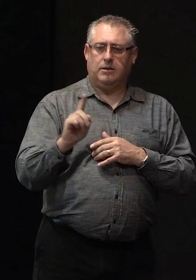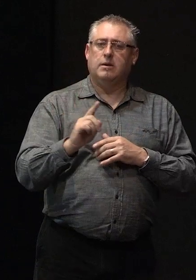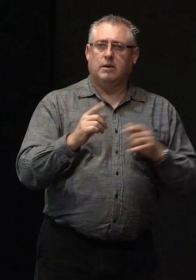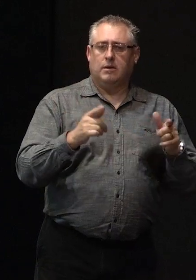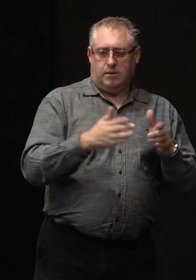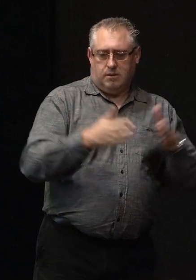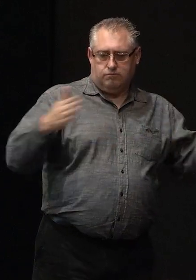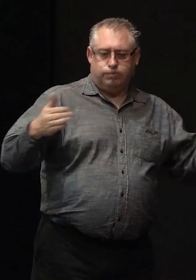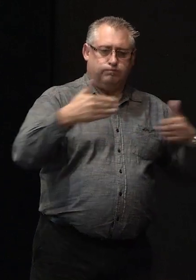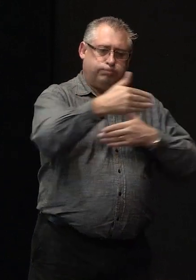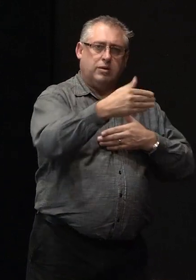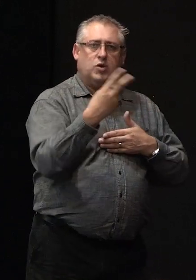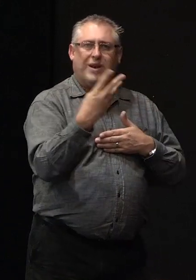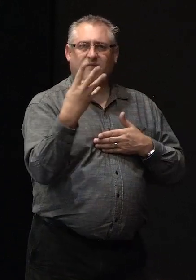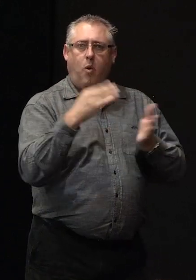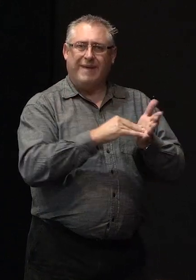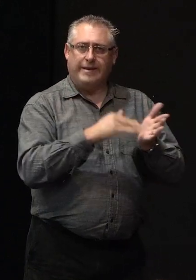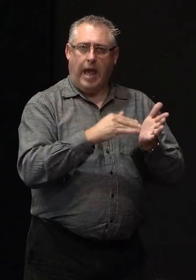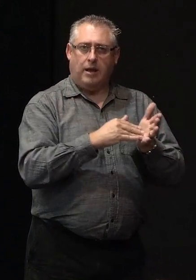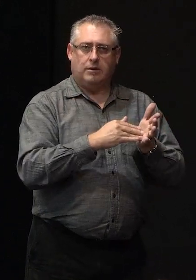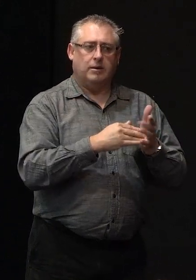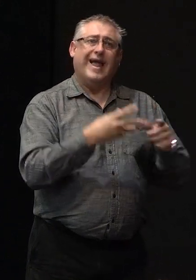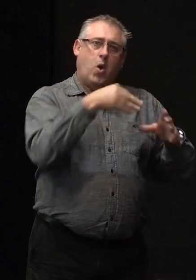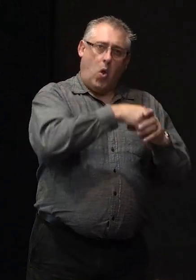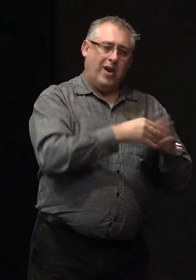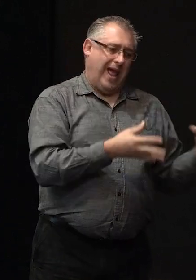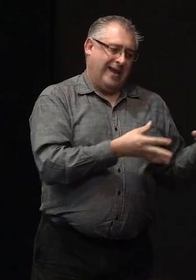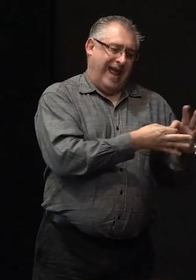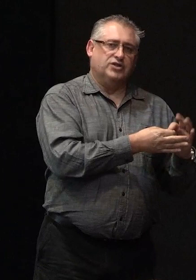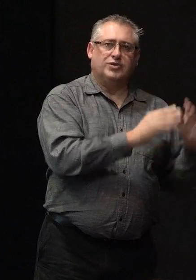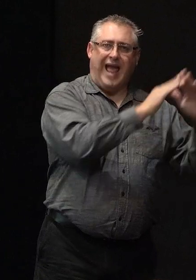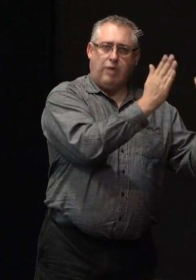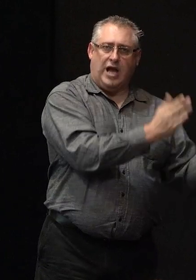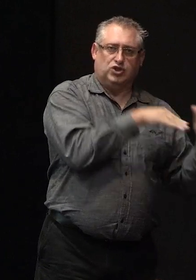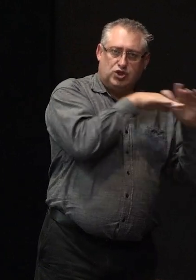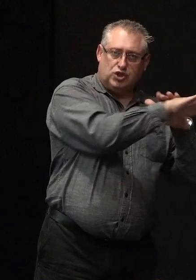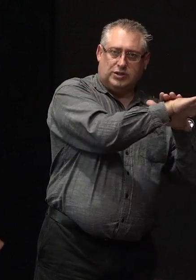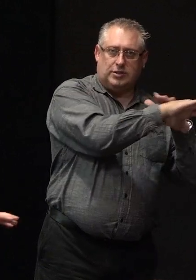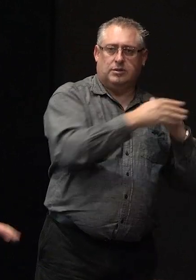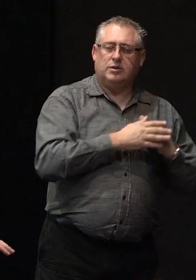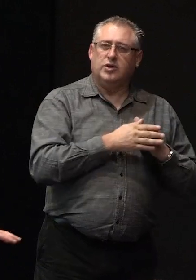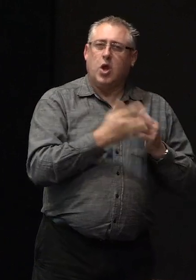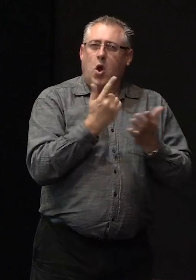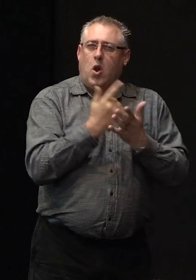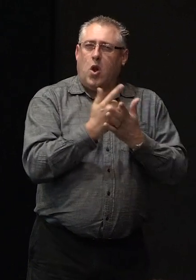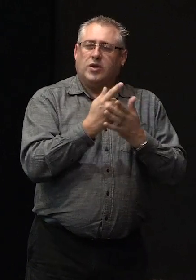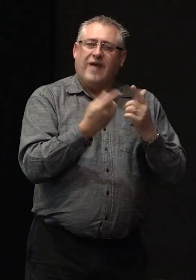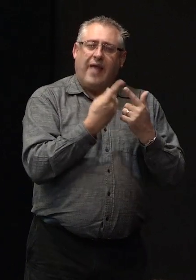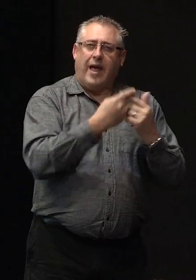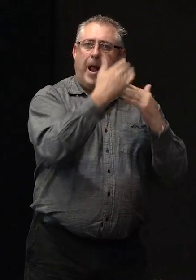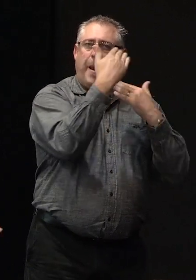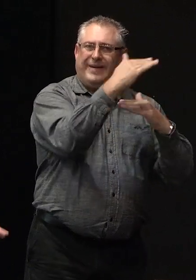floor of 24 metres including any attached garage and there's a whole lot of other limitations on it so you need to read it